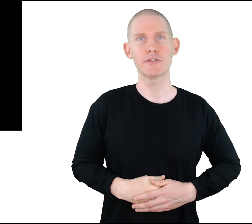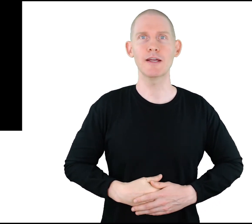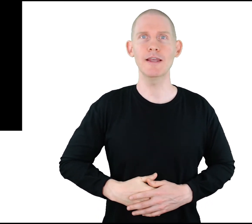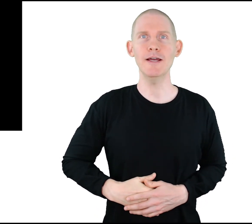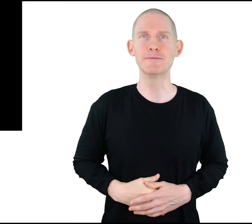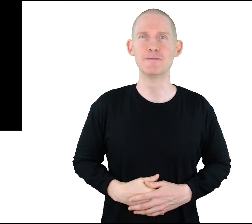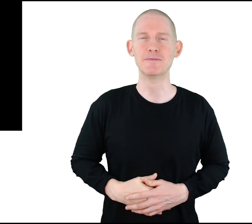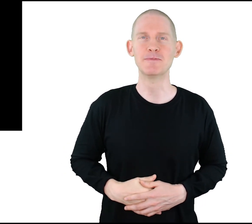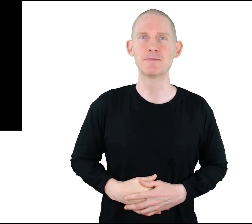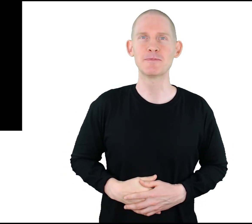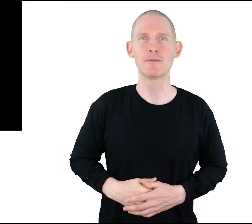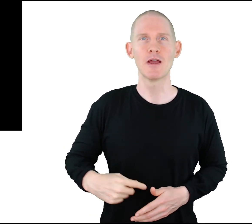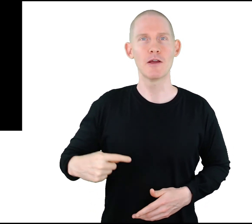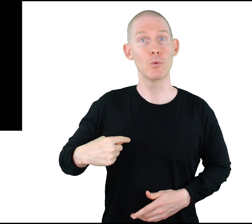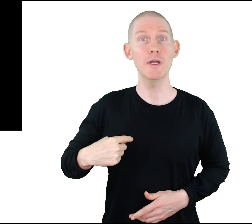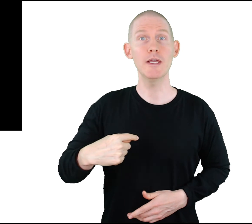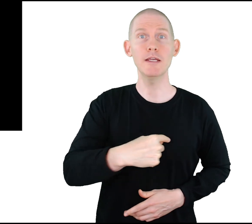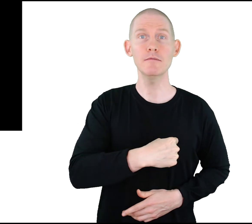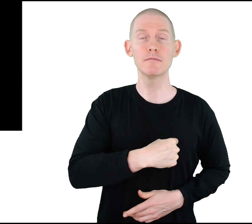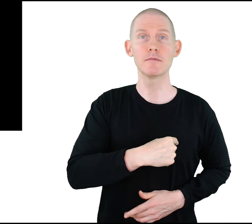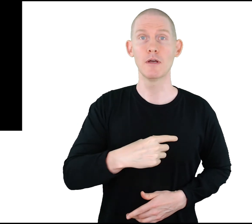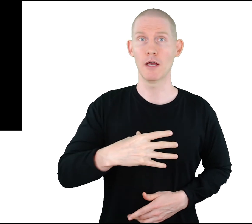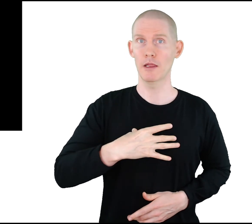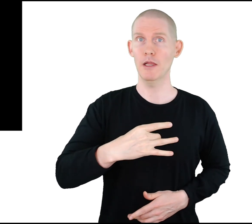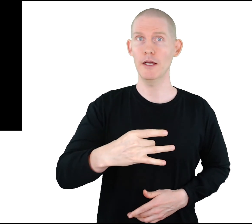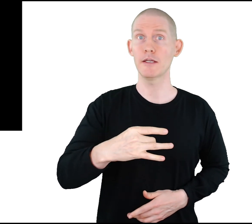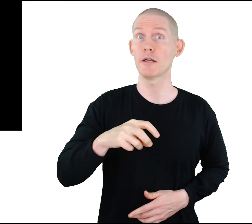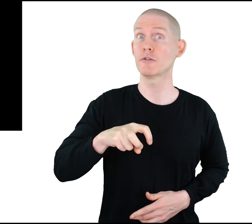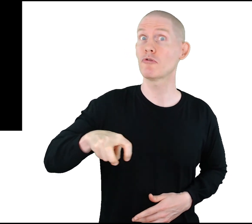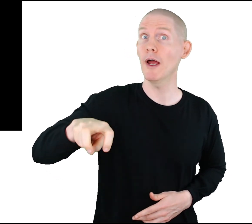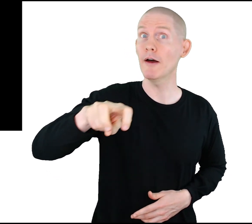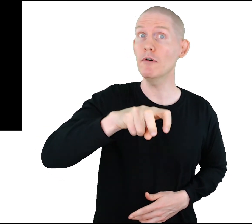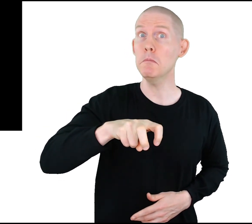Let's sign that. We like travel.